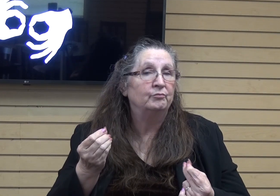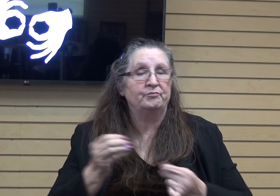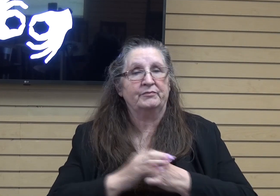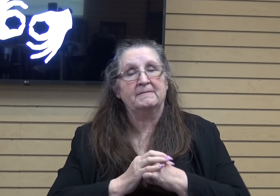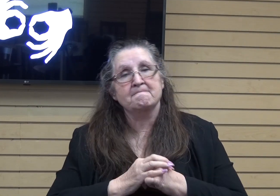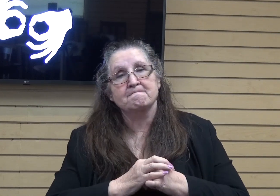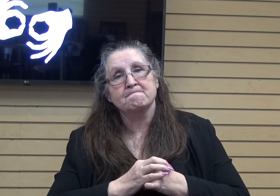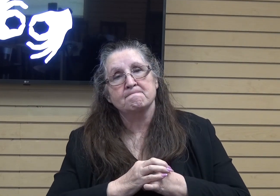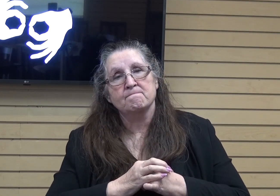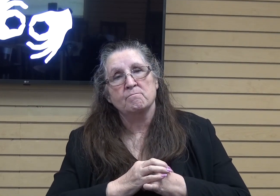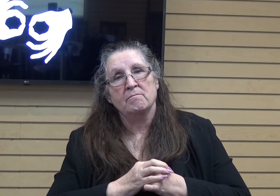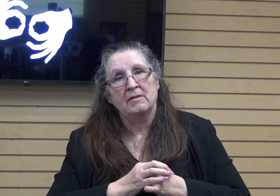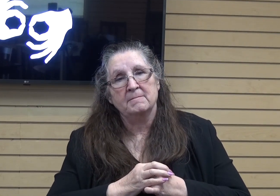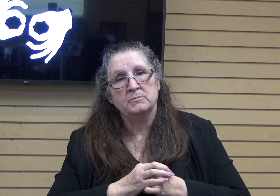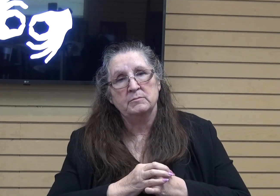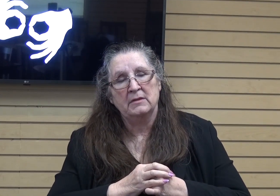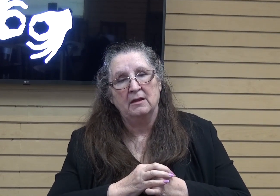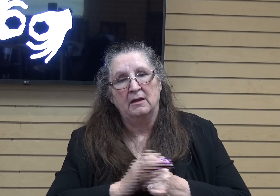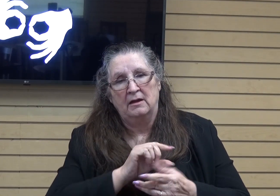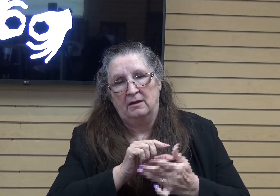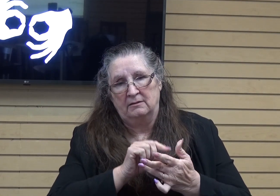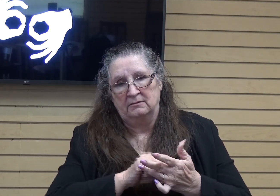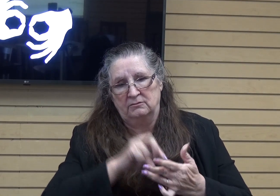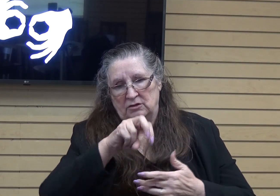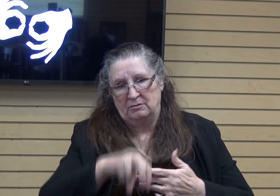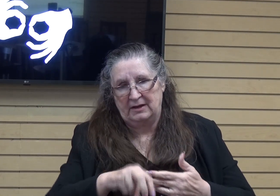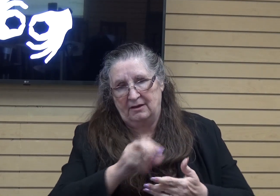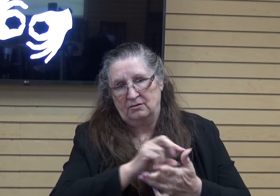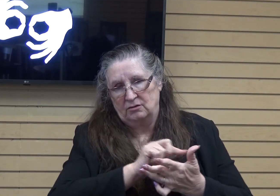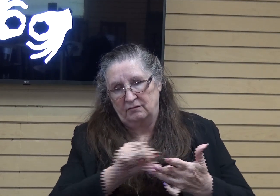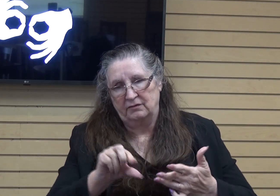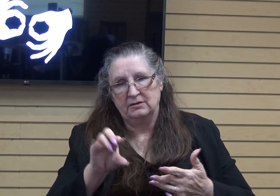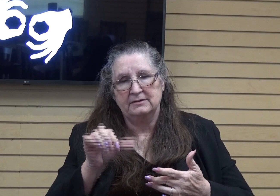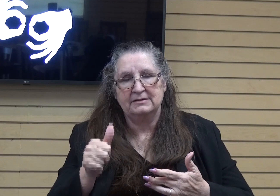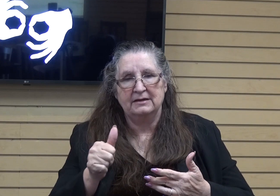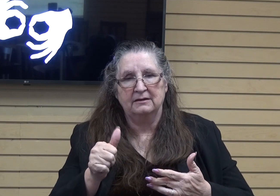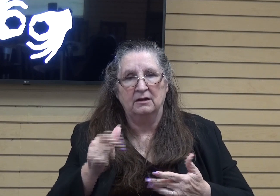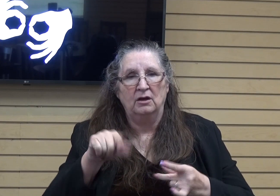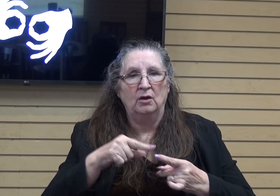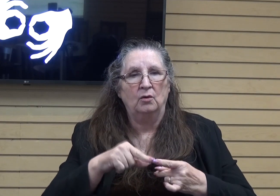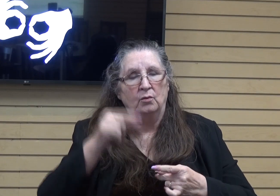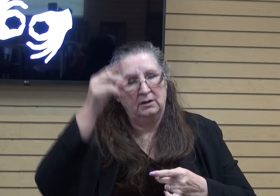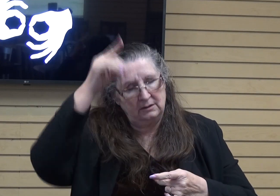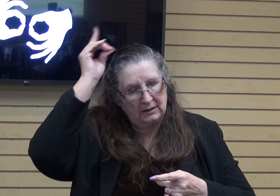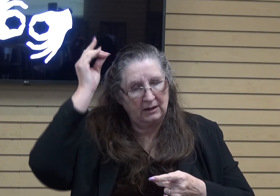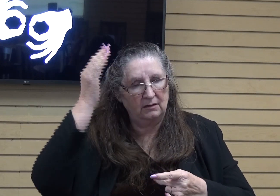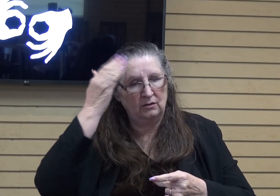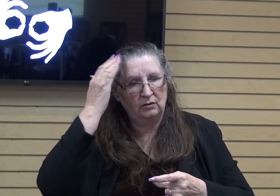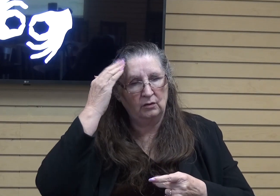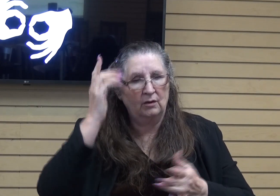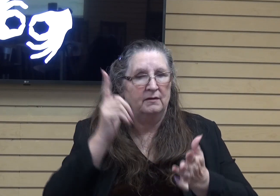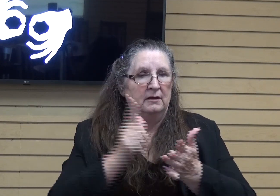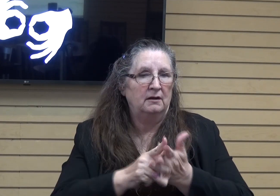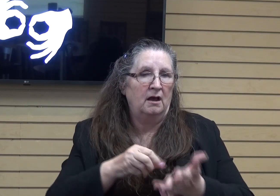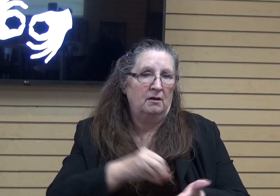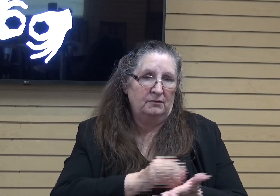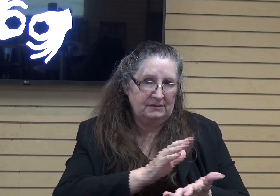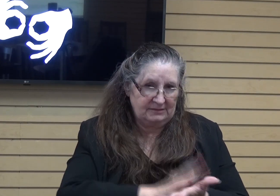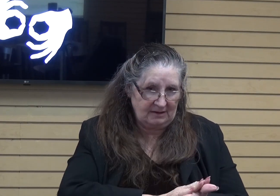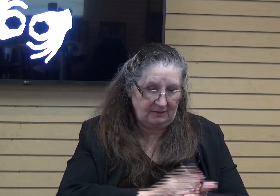If we go down to verse 10, it says, When Daniel knew that the document had been signed, he went into his